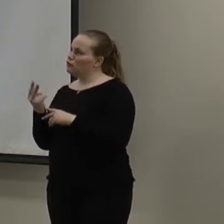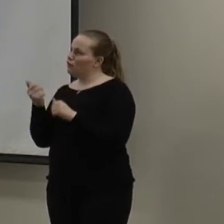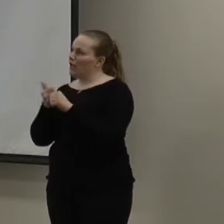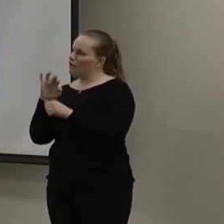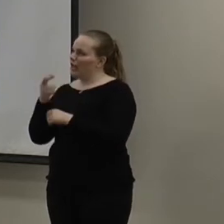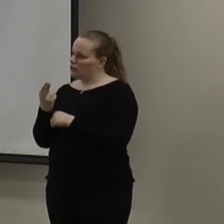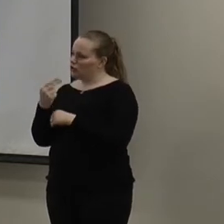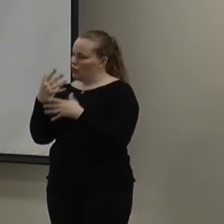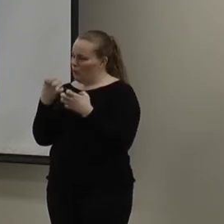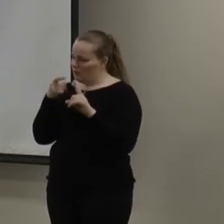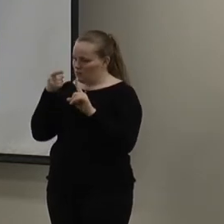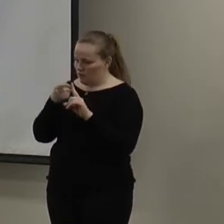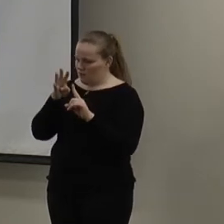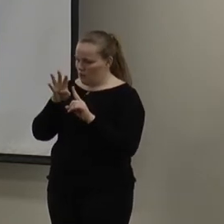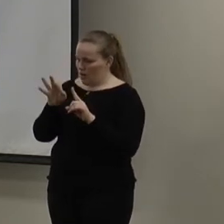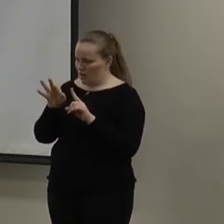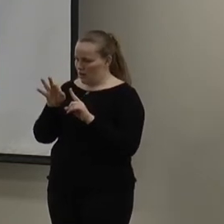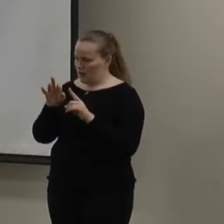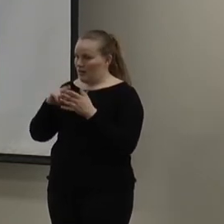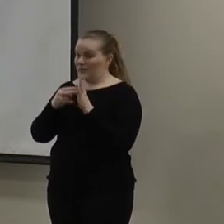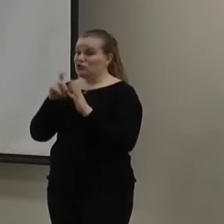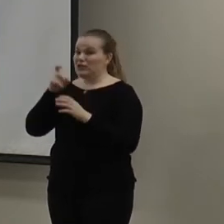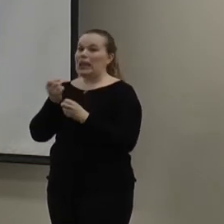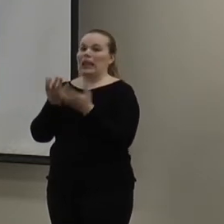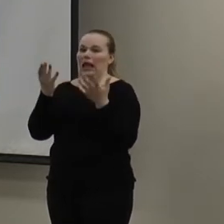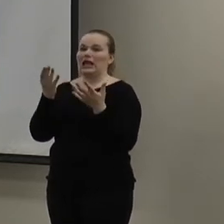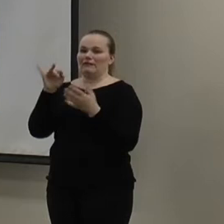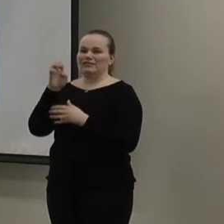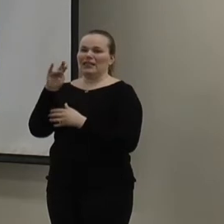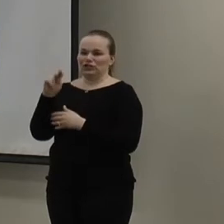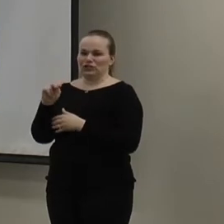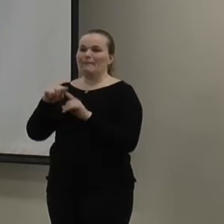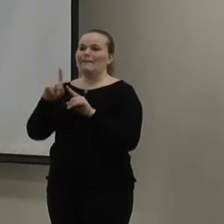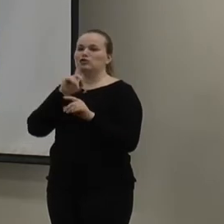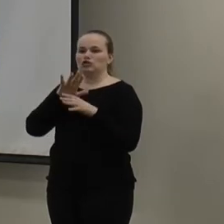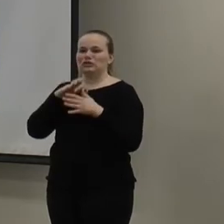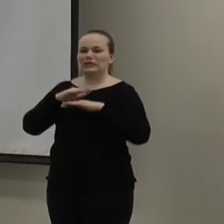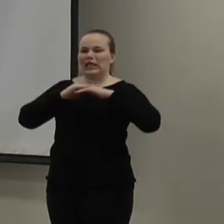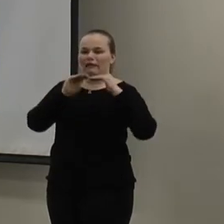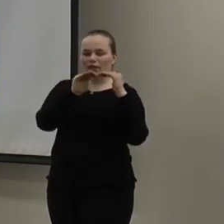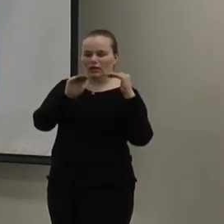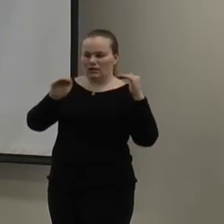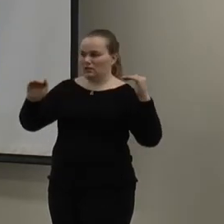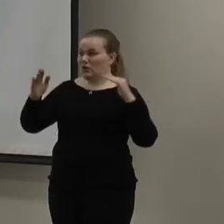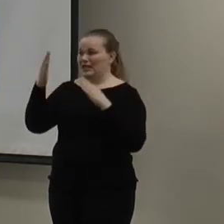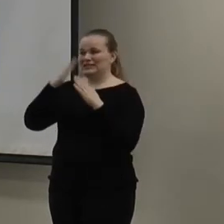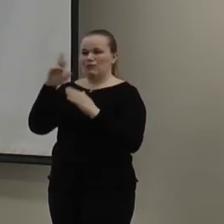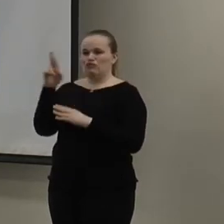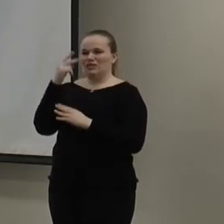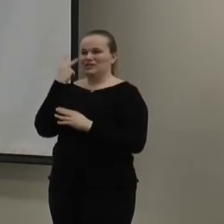and you try and get a three to So, that means you need a lot of insulation. So, you want to make sure that it's laid out evenly. So, up here in the top right,